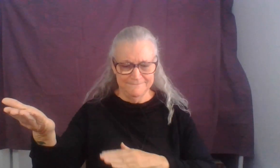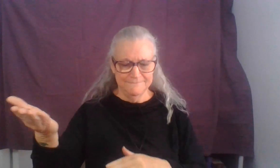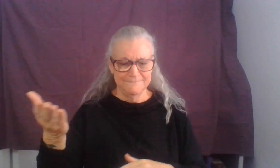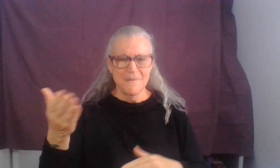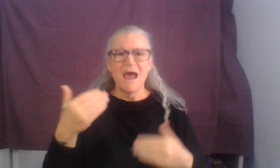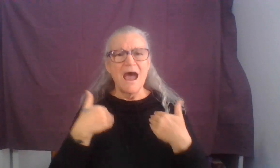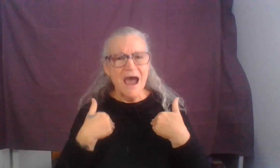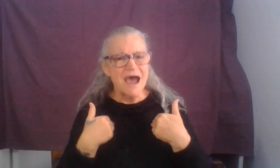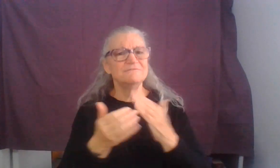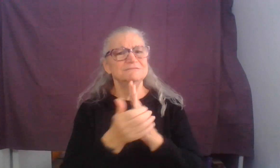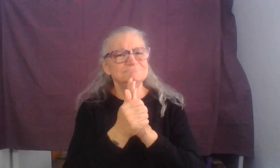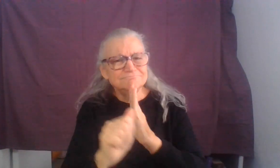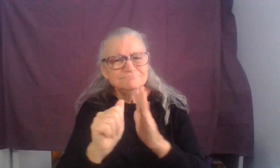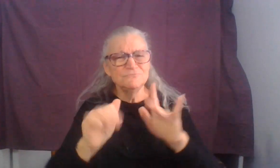Are all teachers?